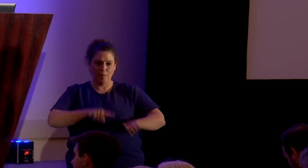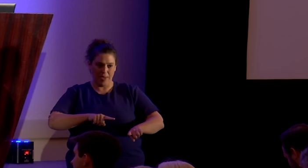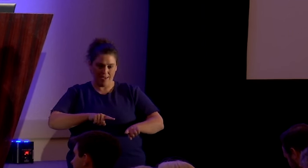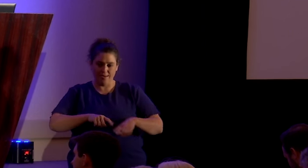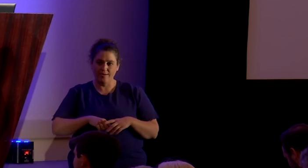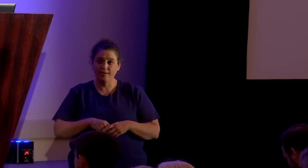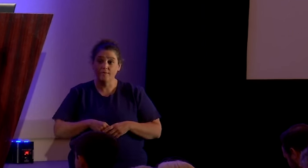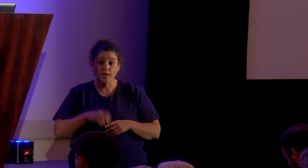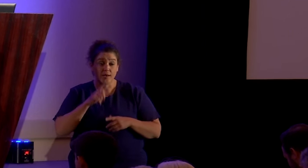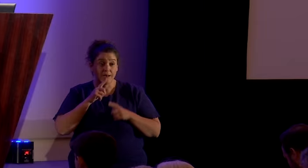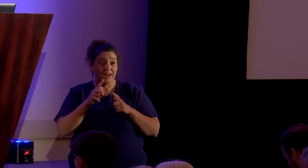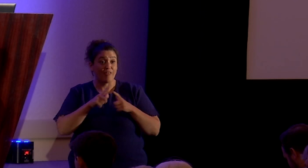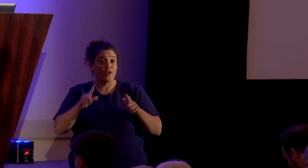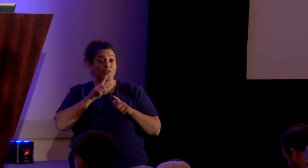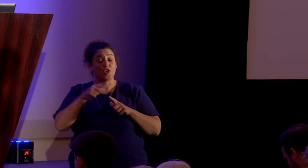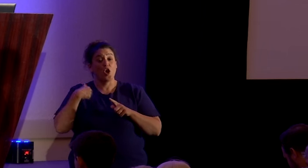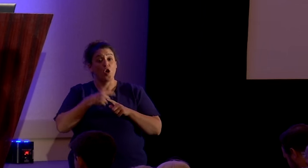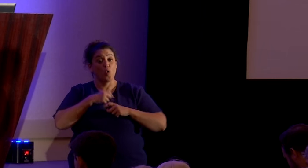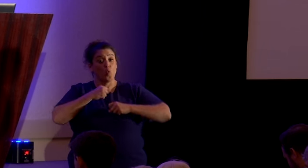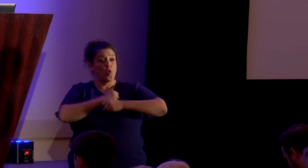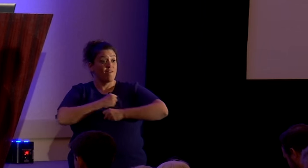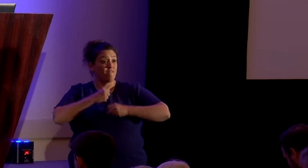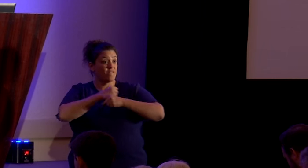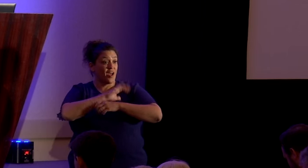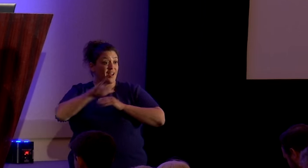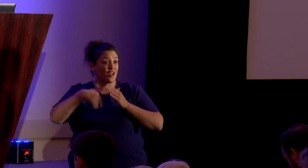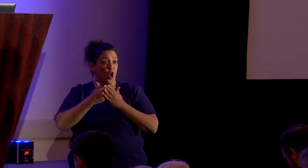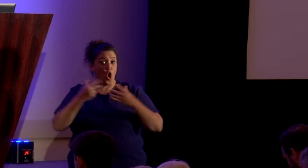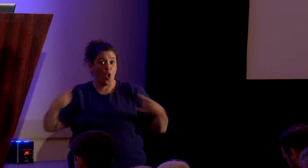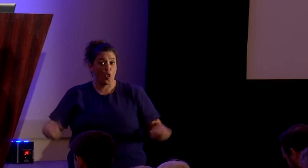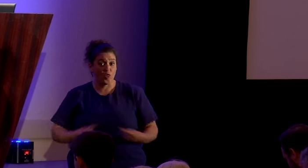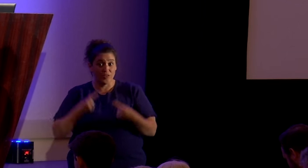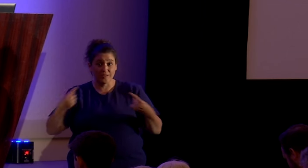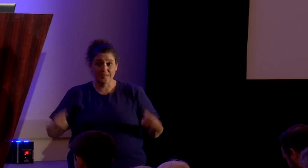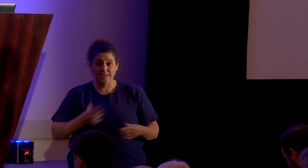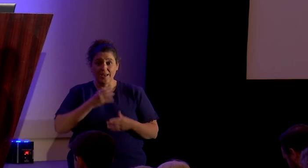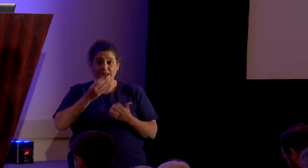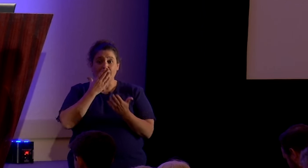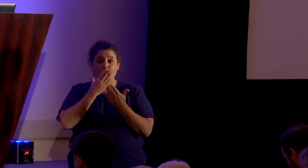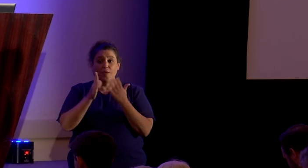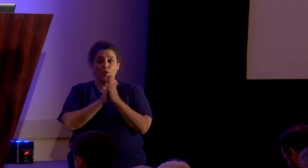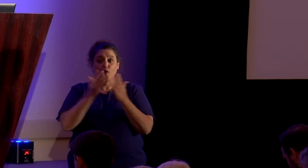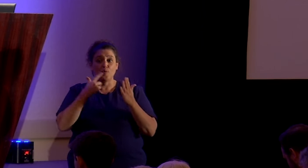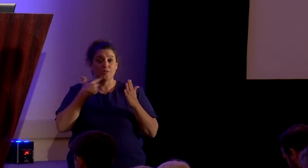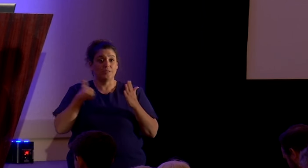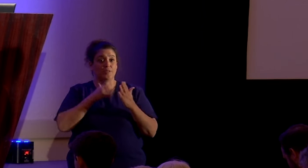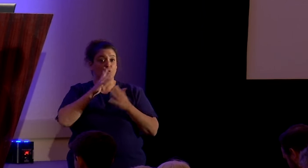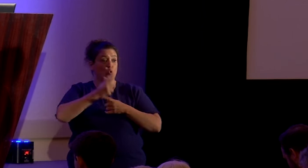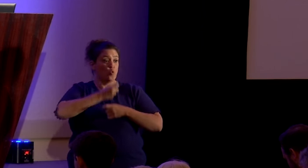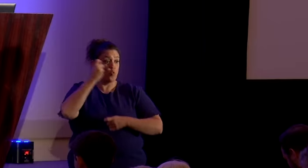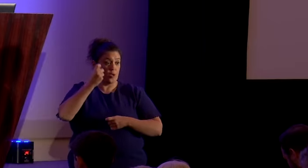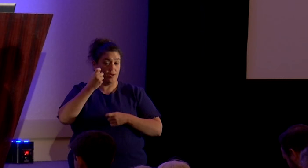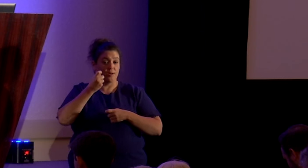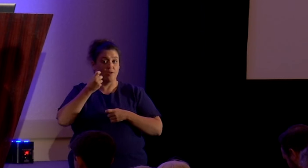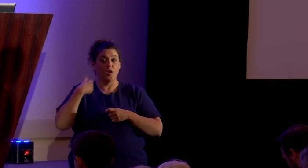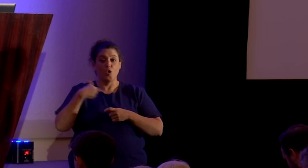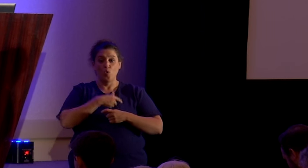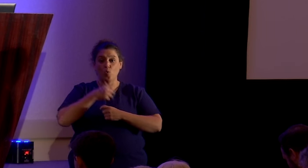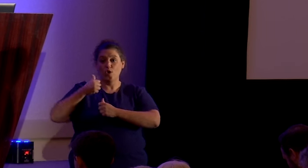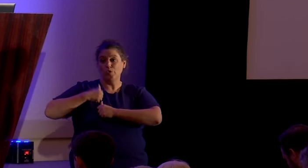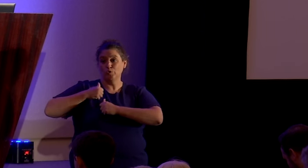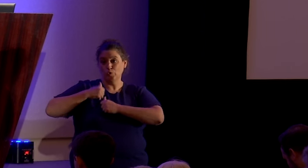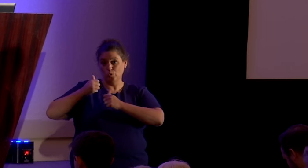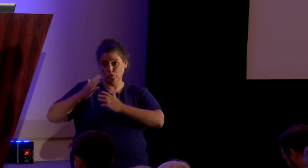the lyrics to be clear are we're fighting all the sin and the good book says we'll win and the chorus is we are soldiers